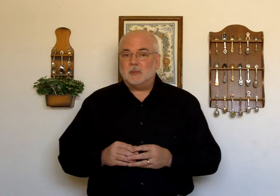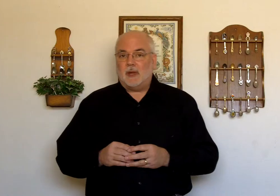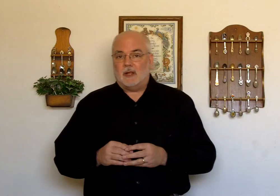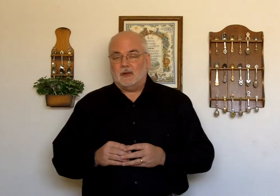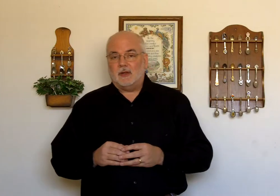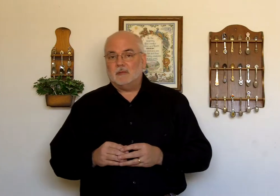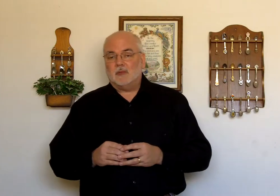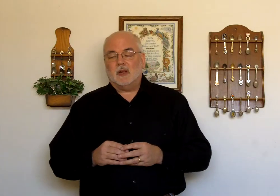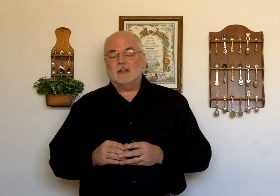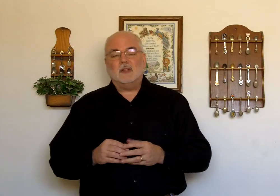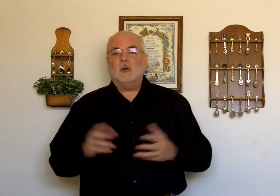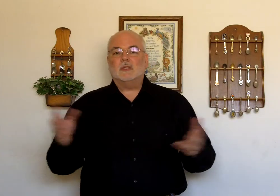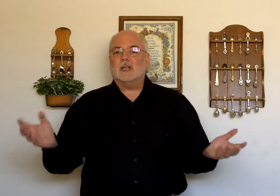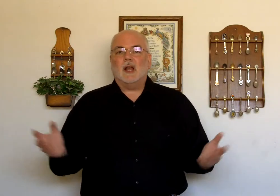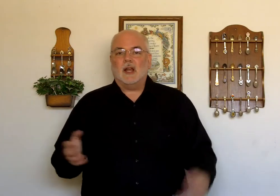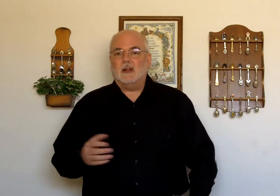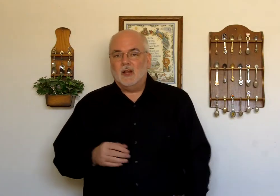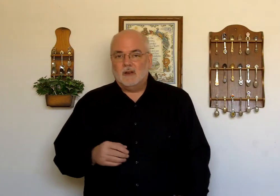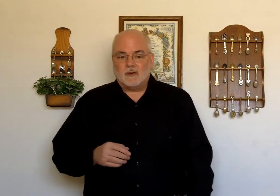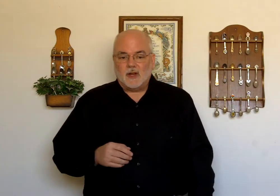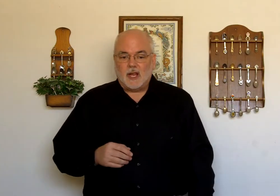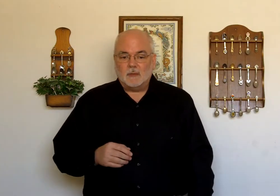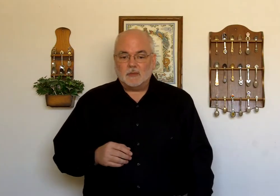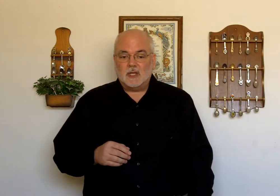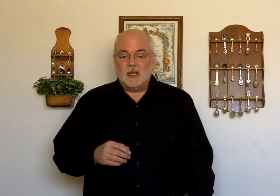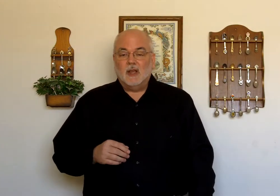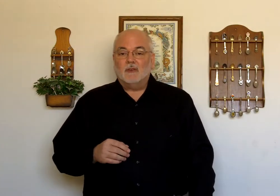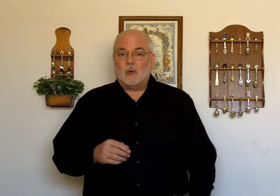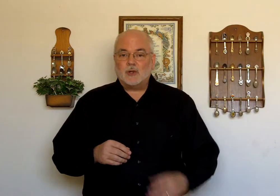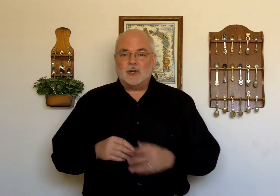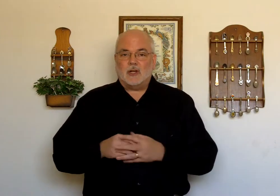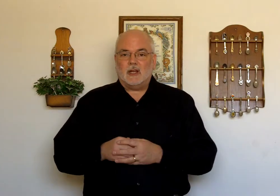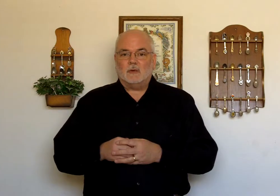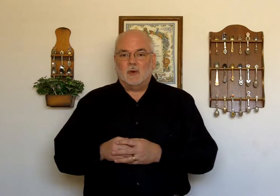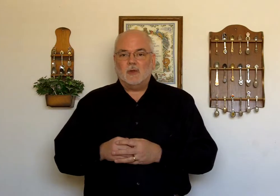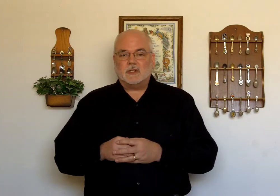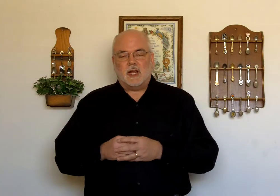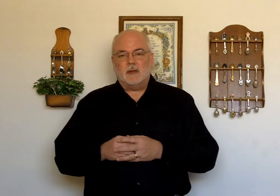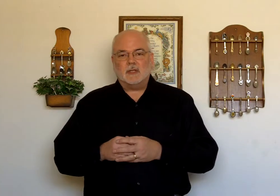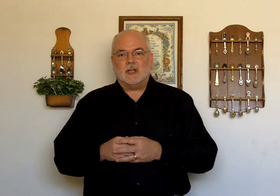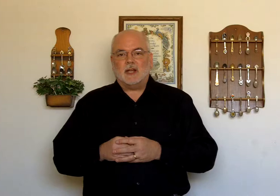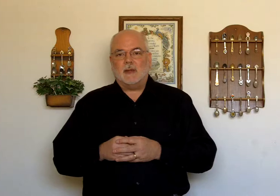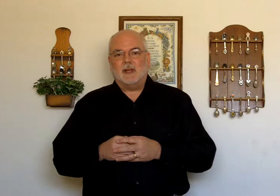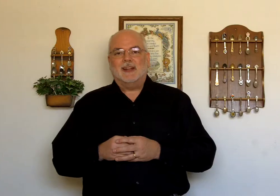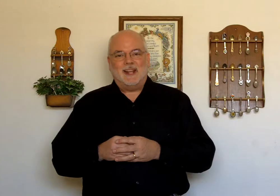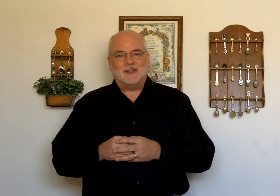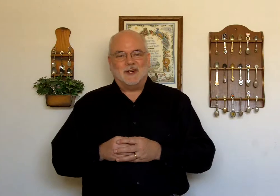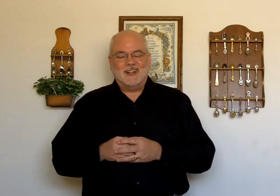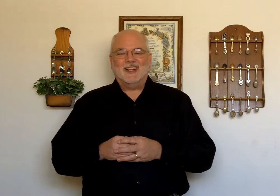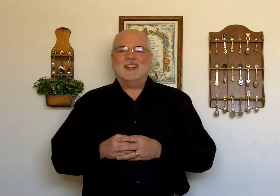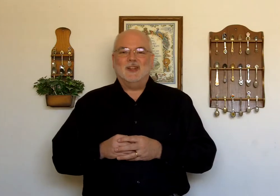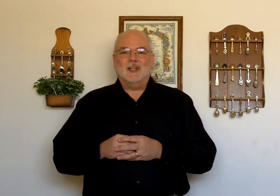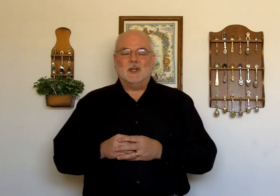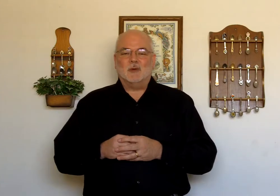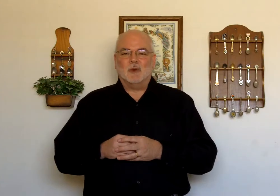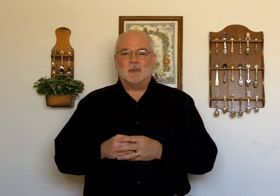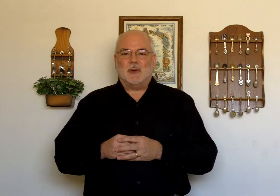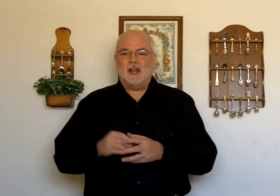spelled. There's no sign for names. Fortunately, Ruth's name is not Nebuchadnezzar. You can do Ruth pretty